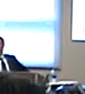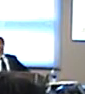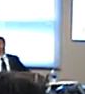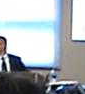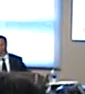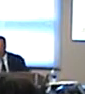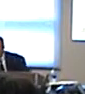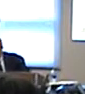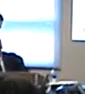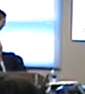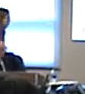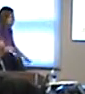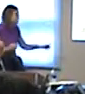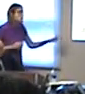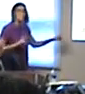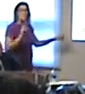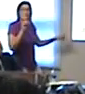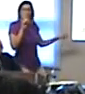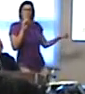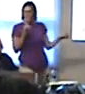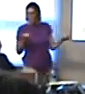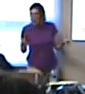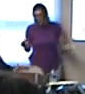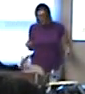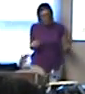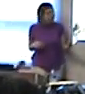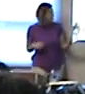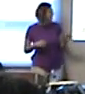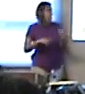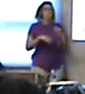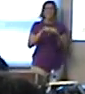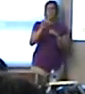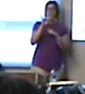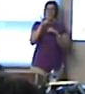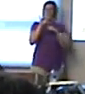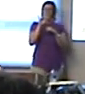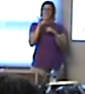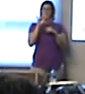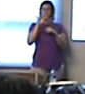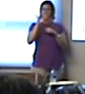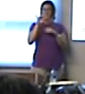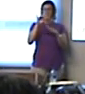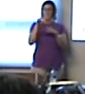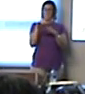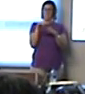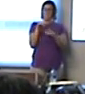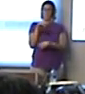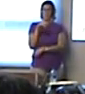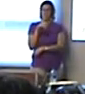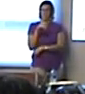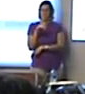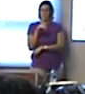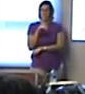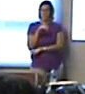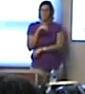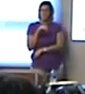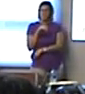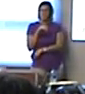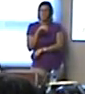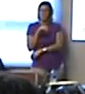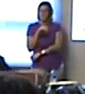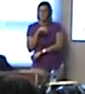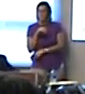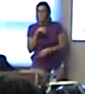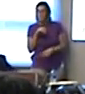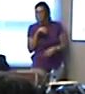Anytime during this presentation, if have any questions, just let me know. We're willing to answer those. If don't have the answers for you, I